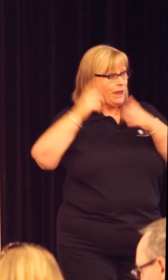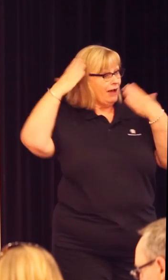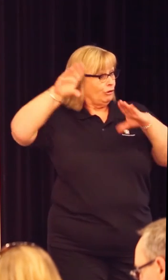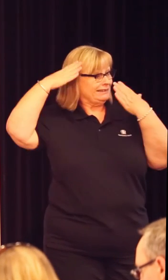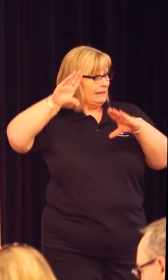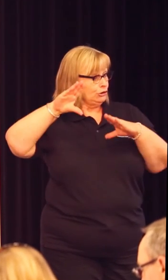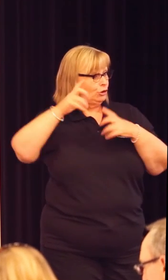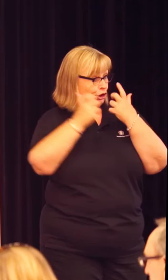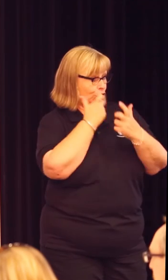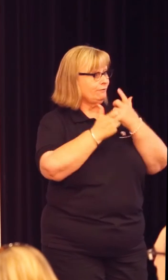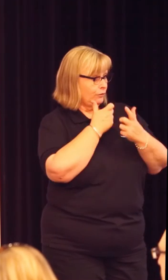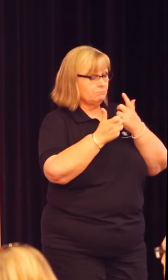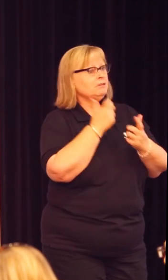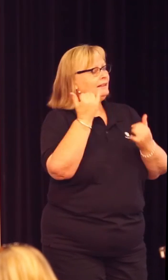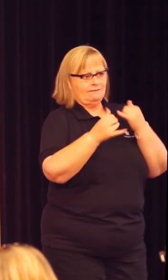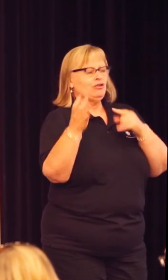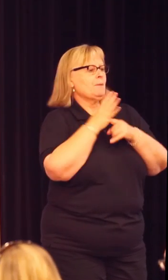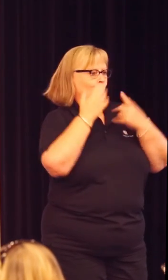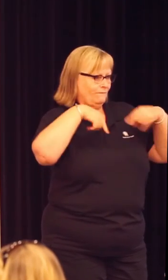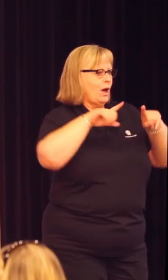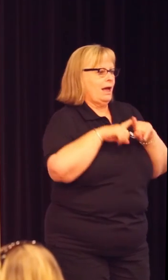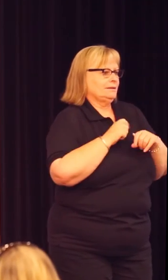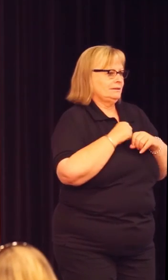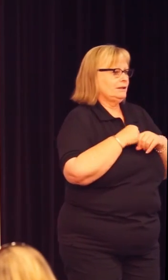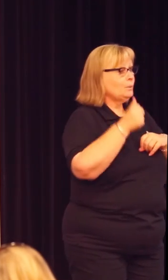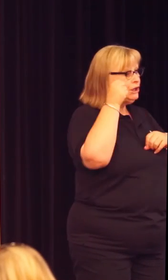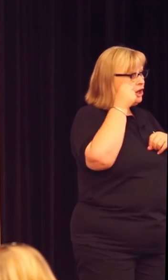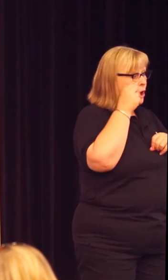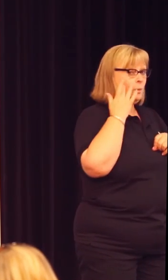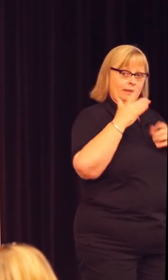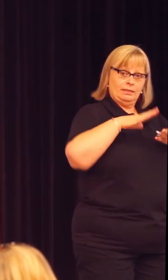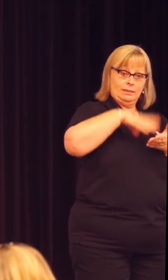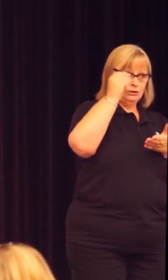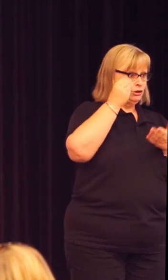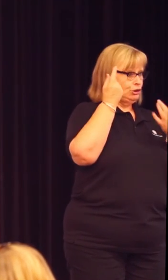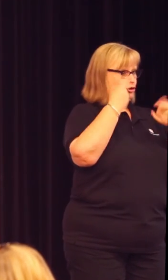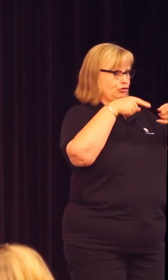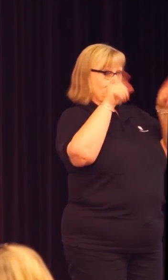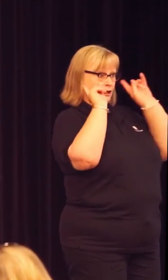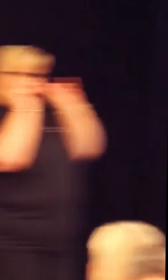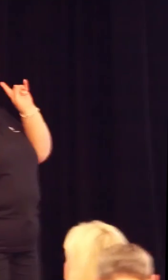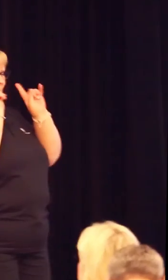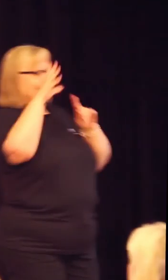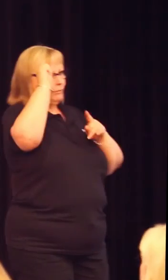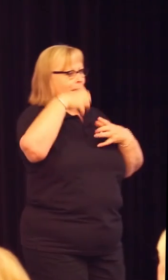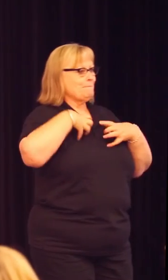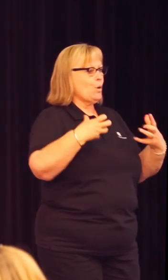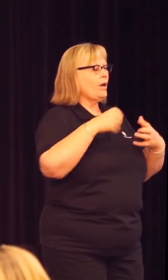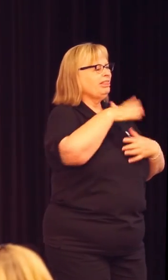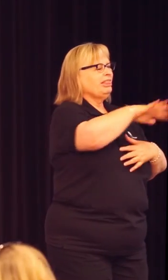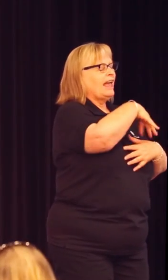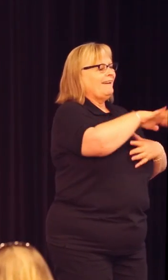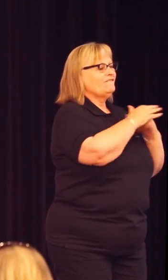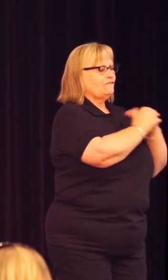university. We believe that's very important for us. We actually know that when students graduate, they often remember more the friends they